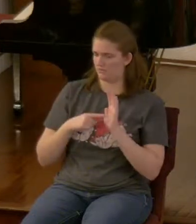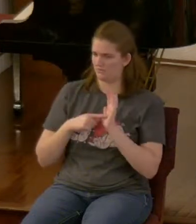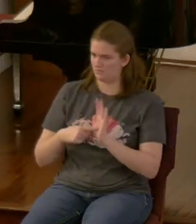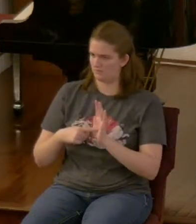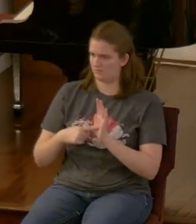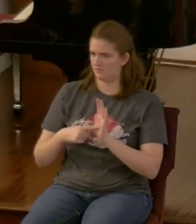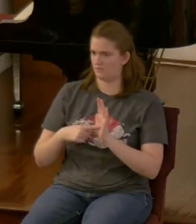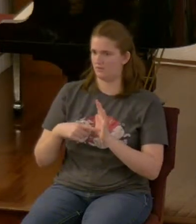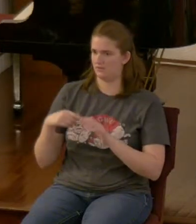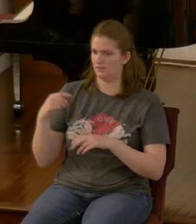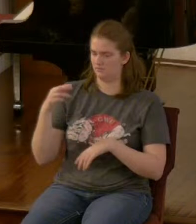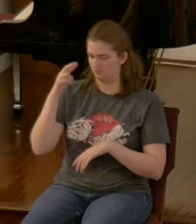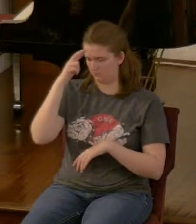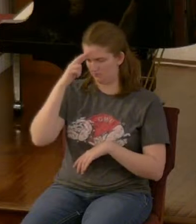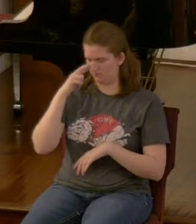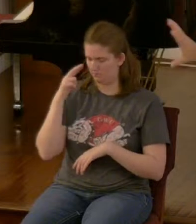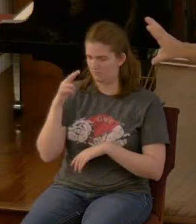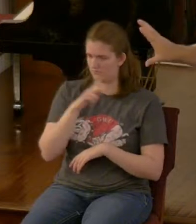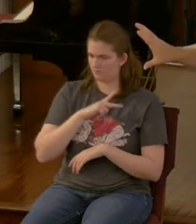horns